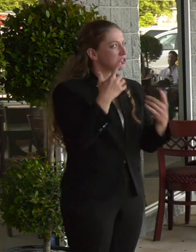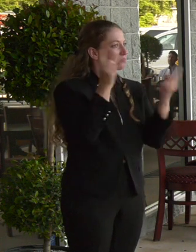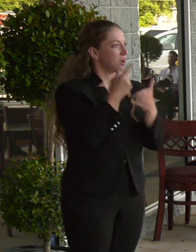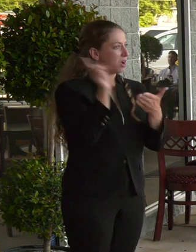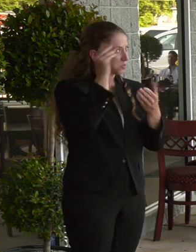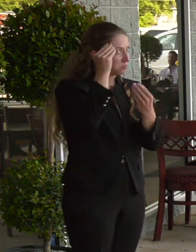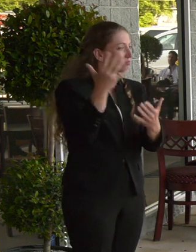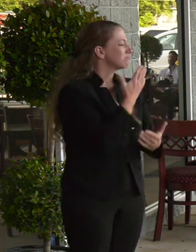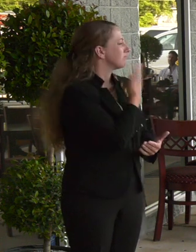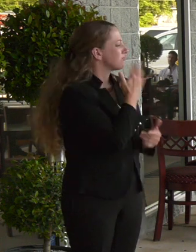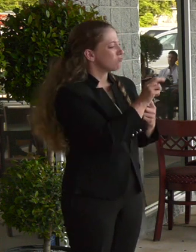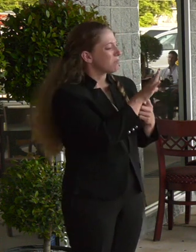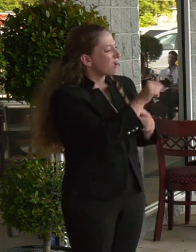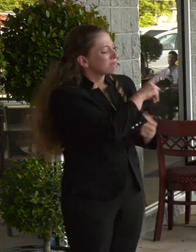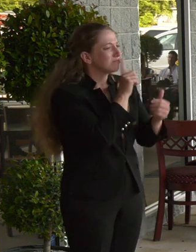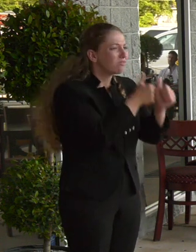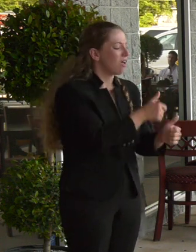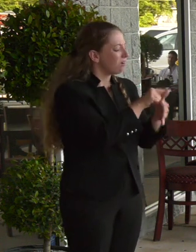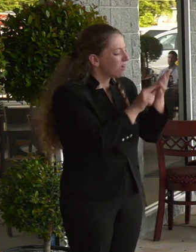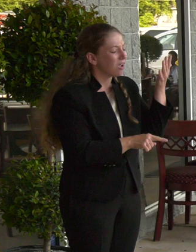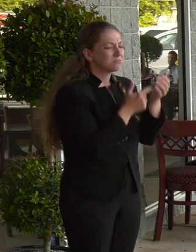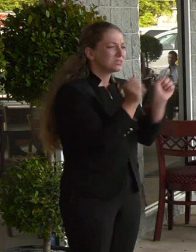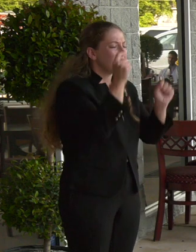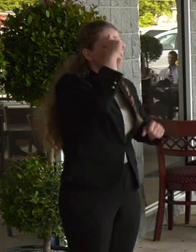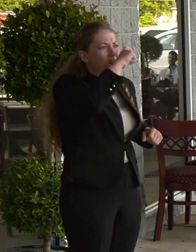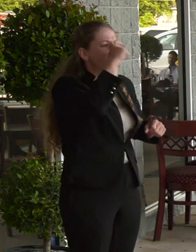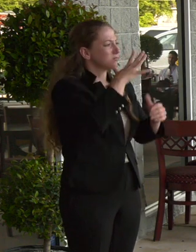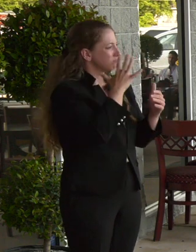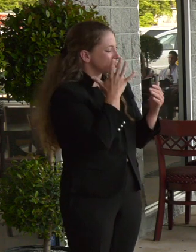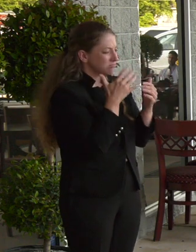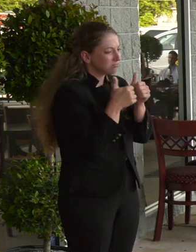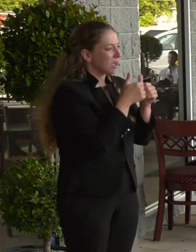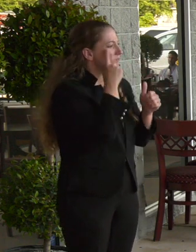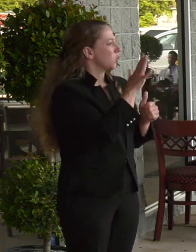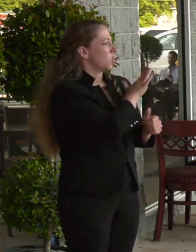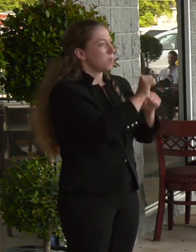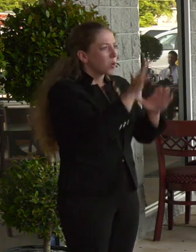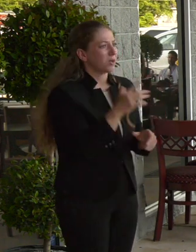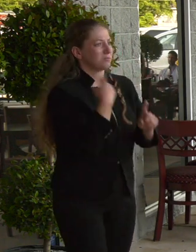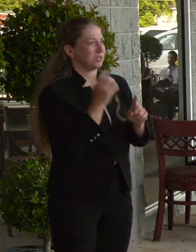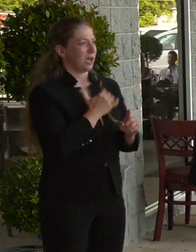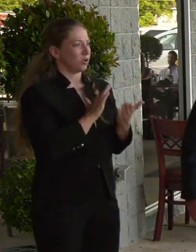safe and responsible way for your customers, employees, and our entire community. So, please, it's yours.